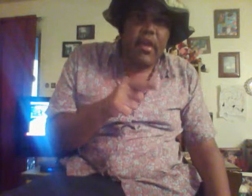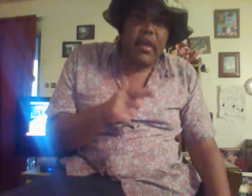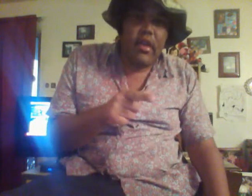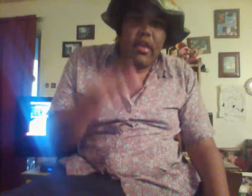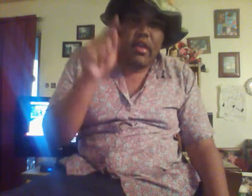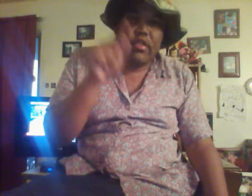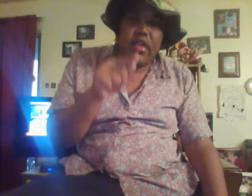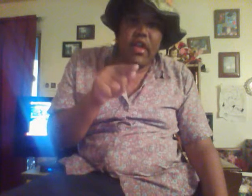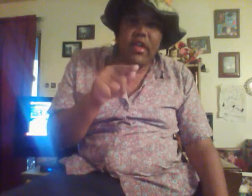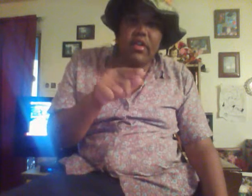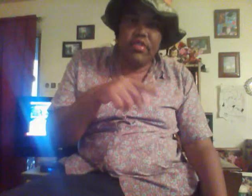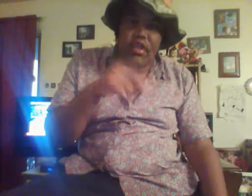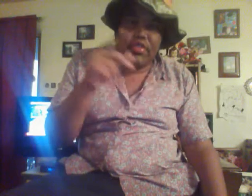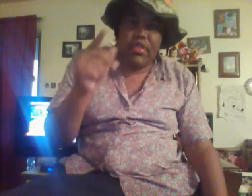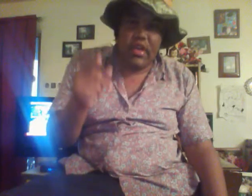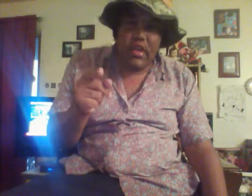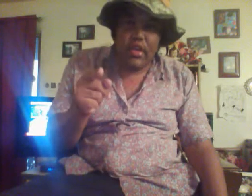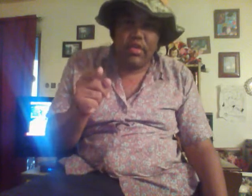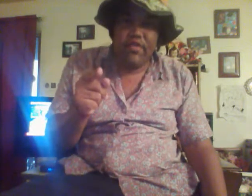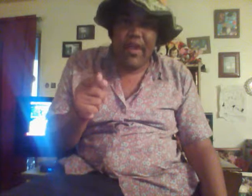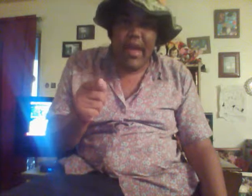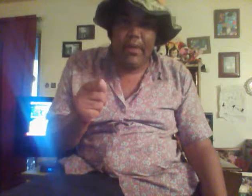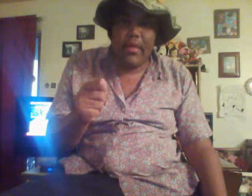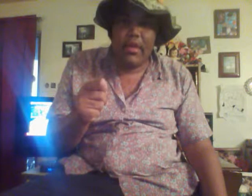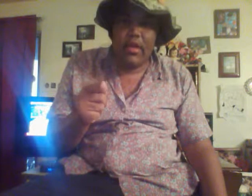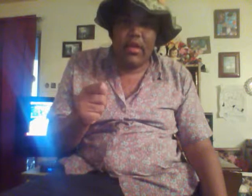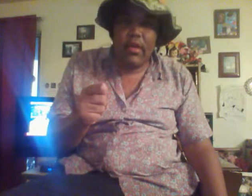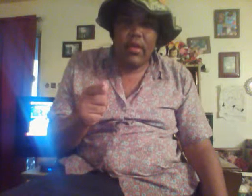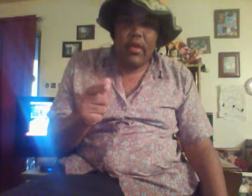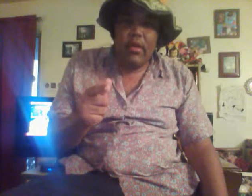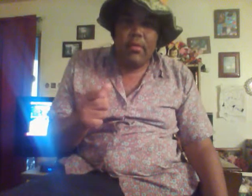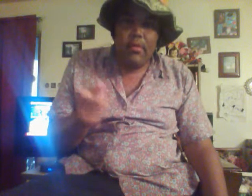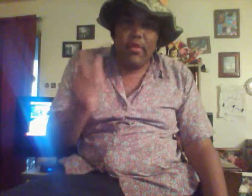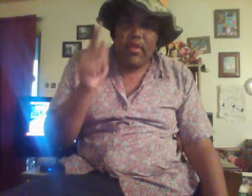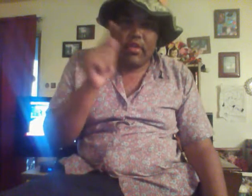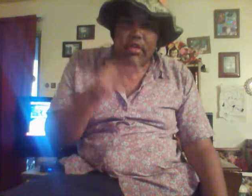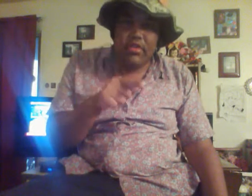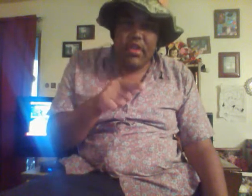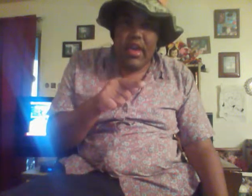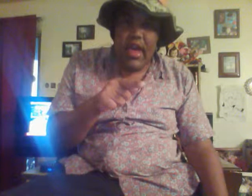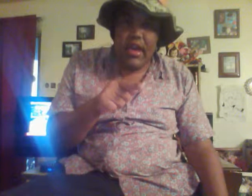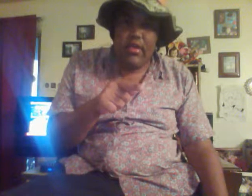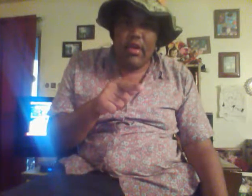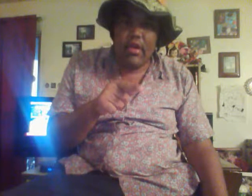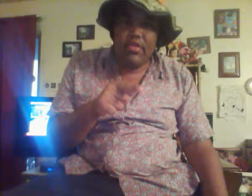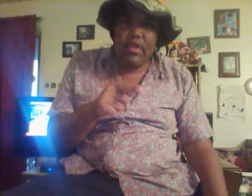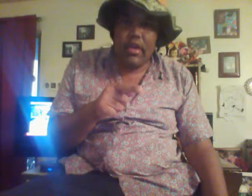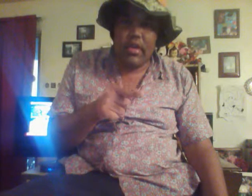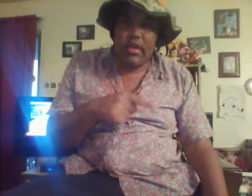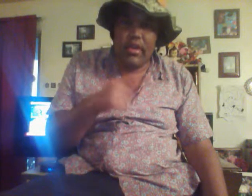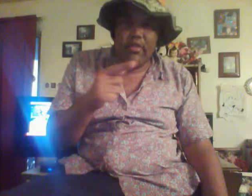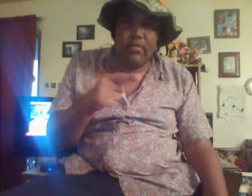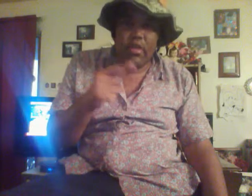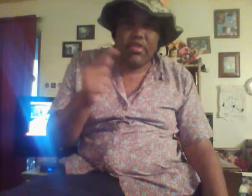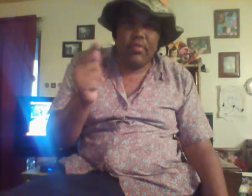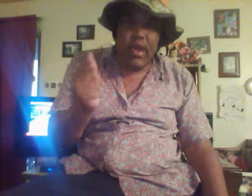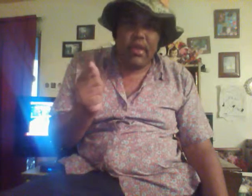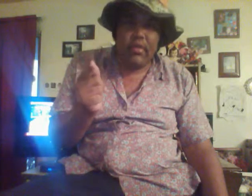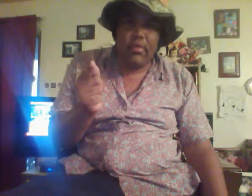In his head is he seeing his family moving to Seattle, I think, They're living with Gregory...